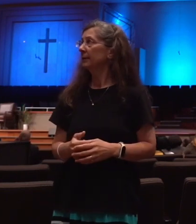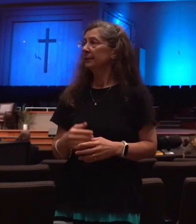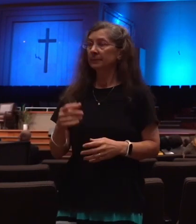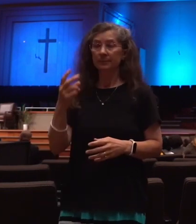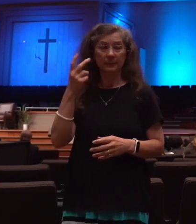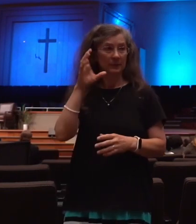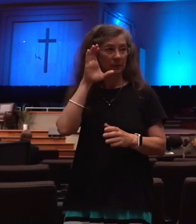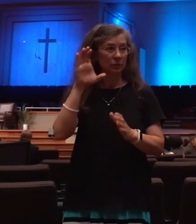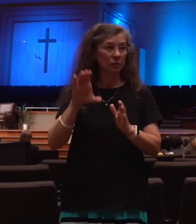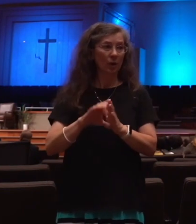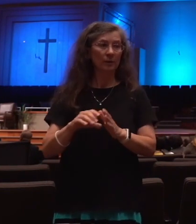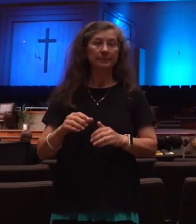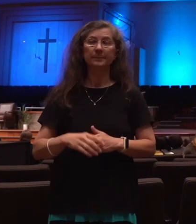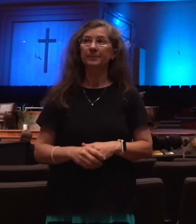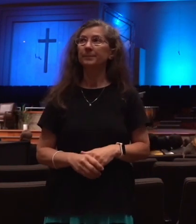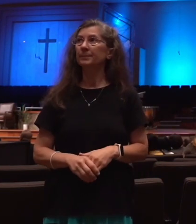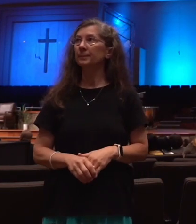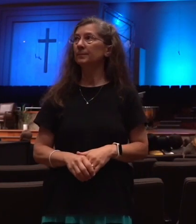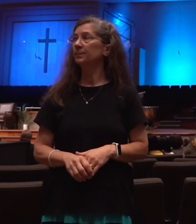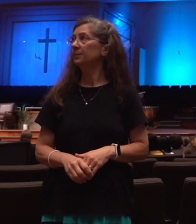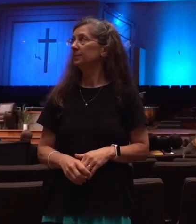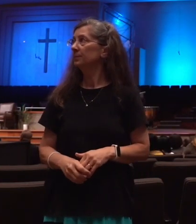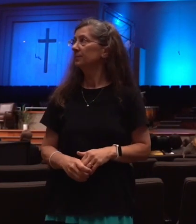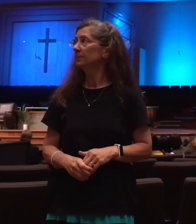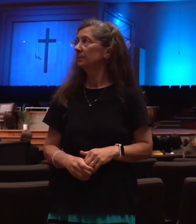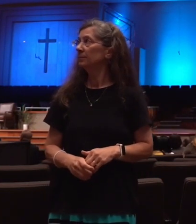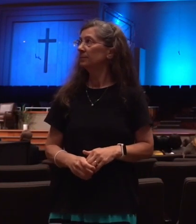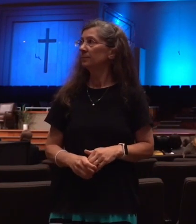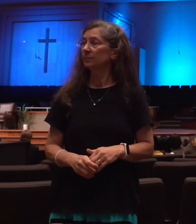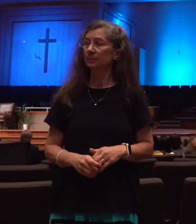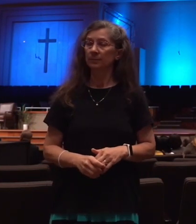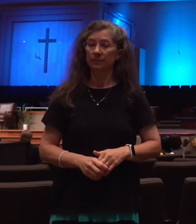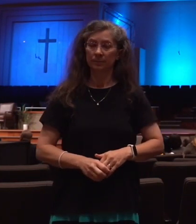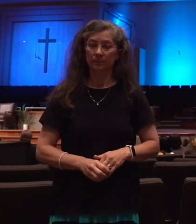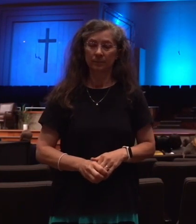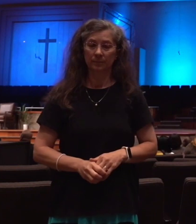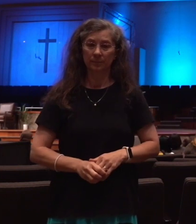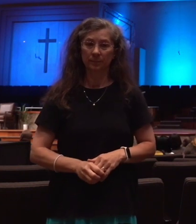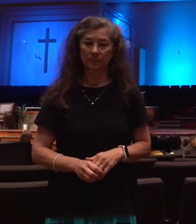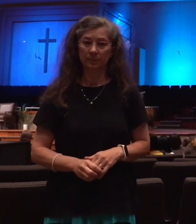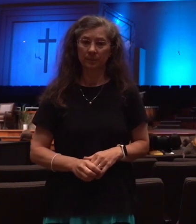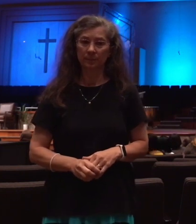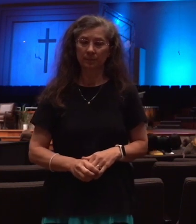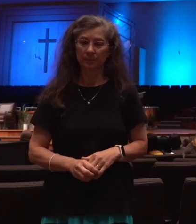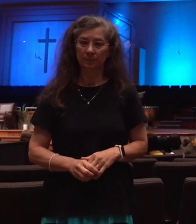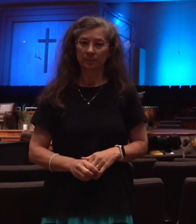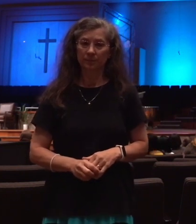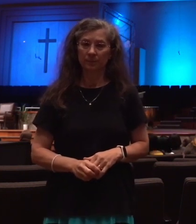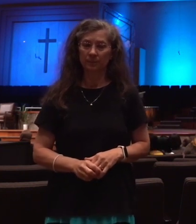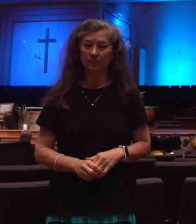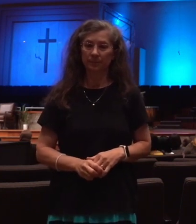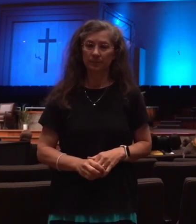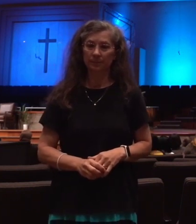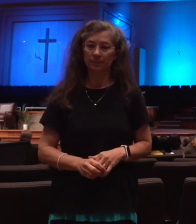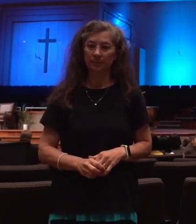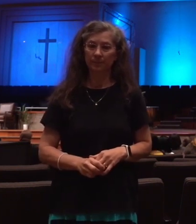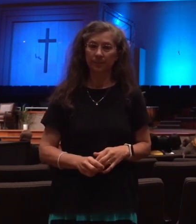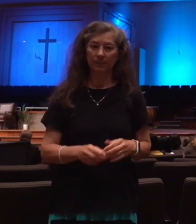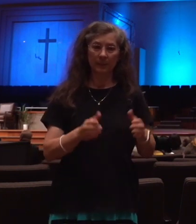down, the seven-year tribulation into the first half and the second half, okay? And on the first half,